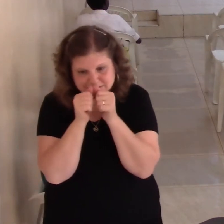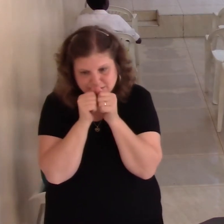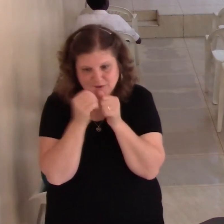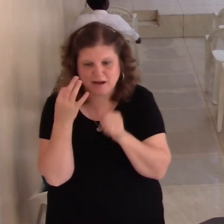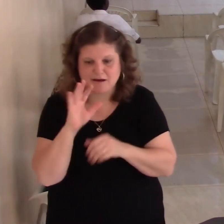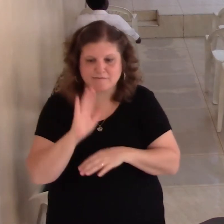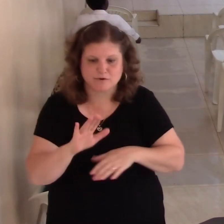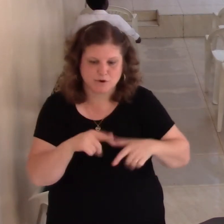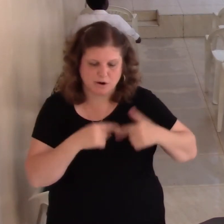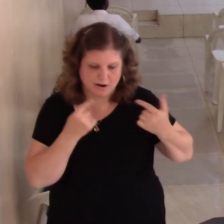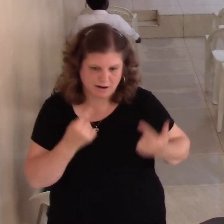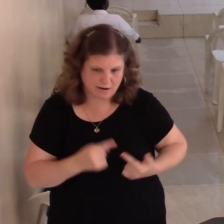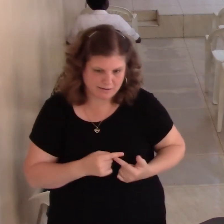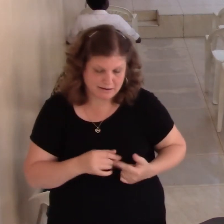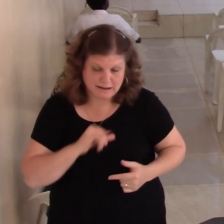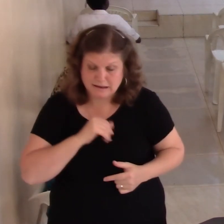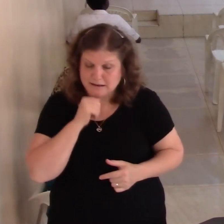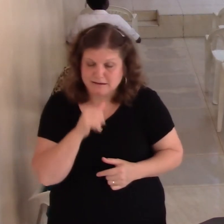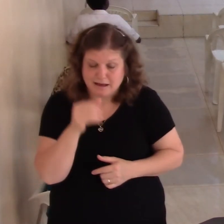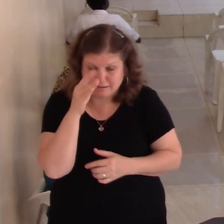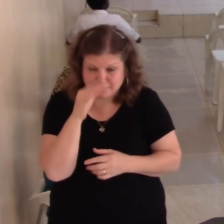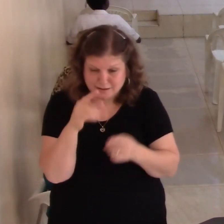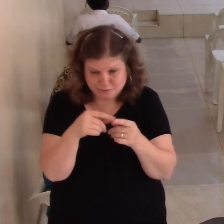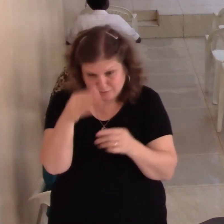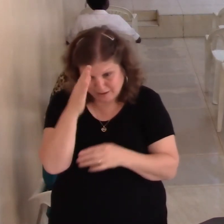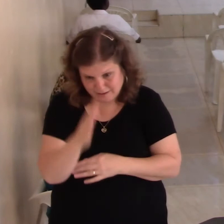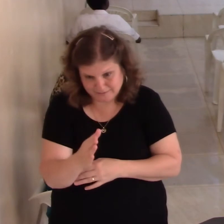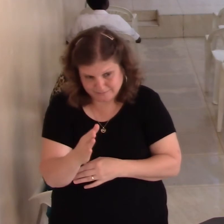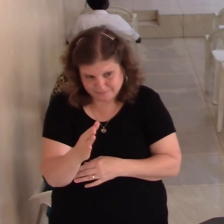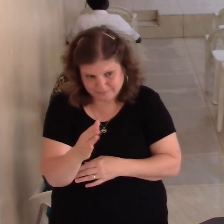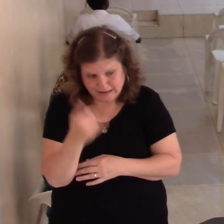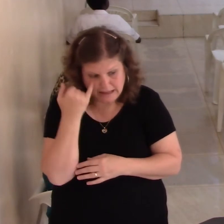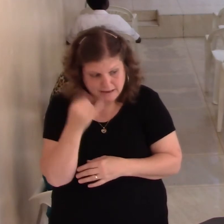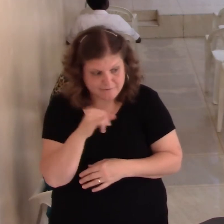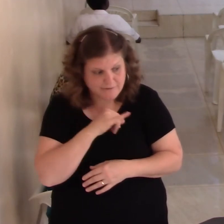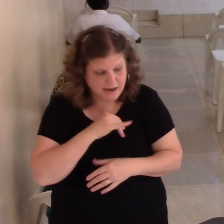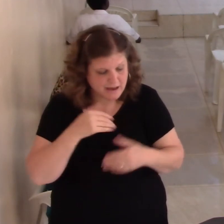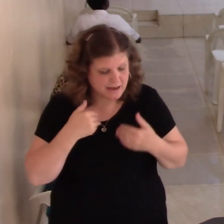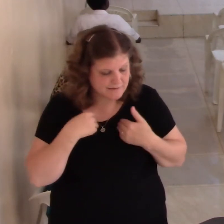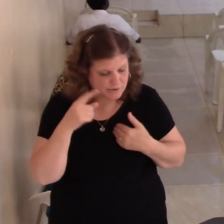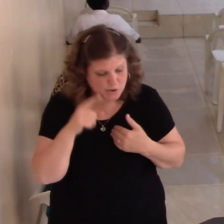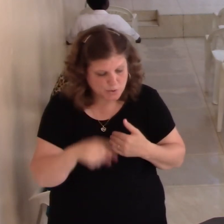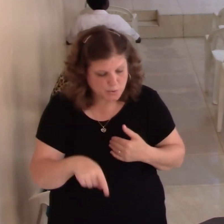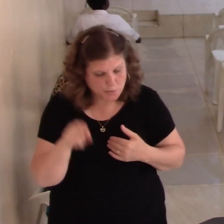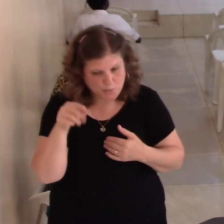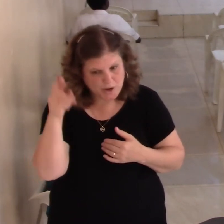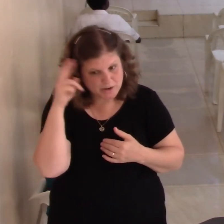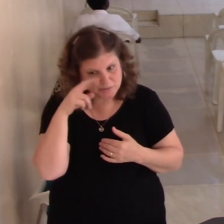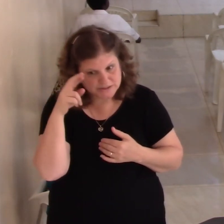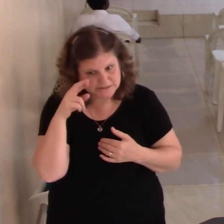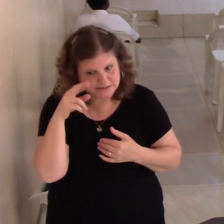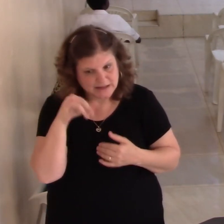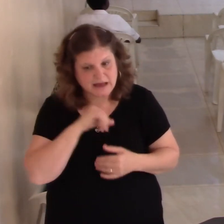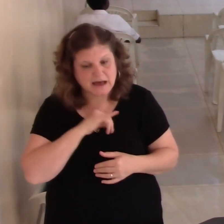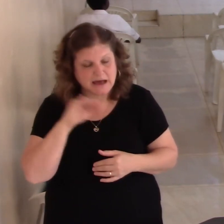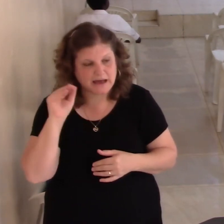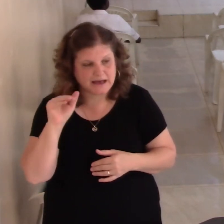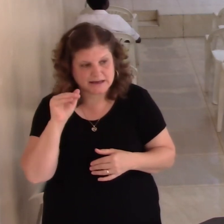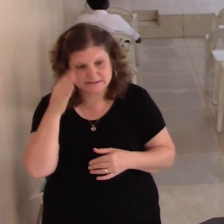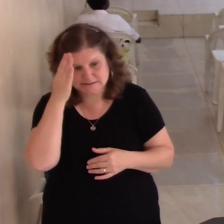But if I'm the right woman, if I'm praying and asking God for the help of me in some areas, because God is going to help me